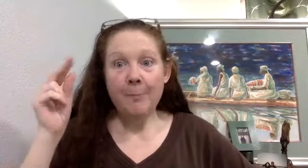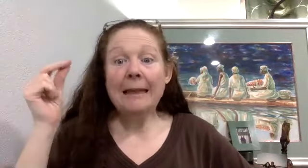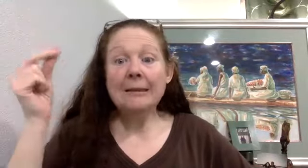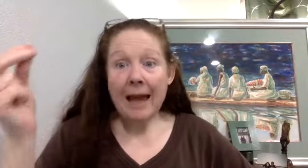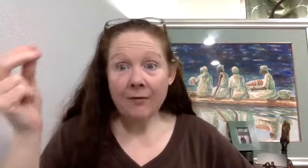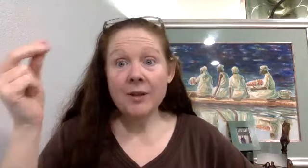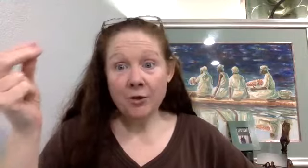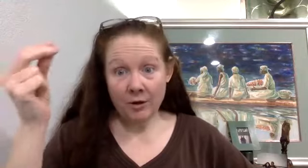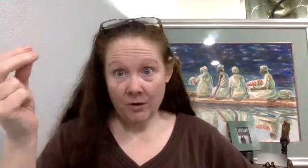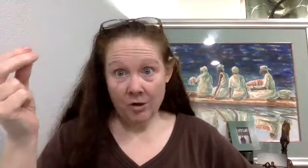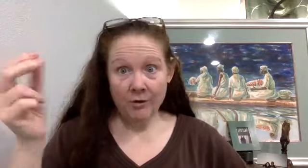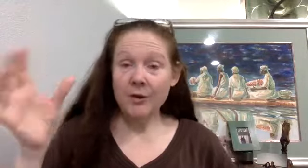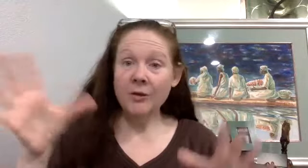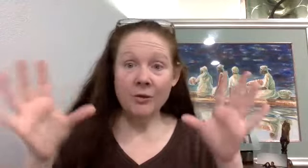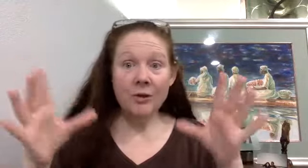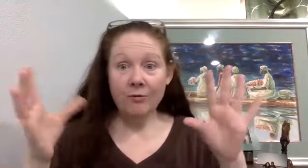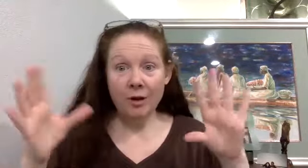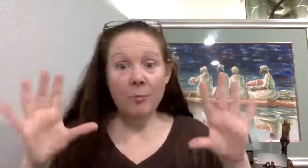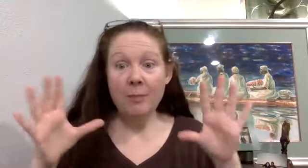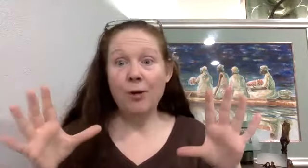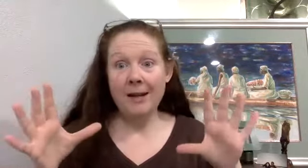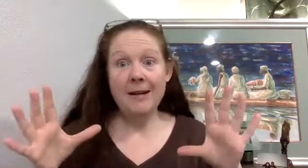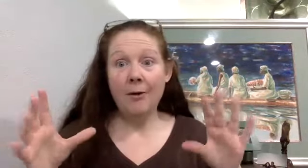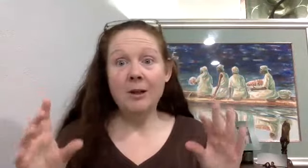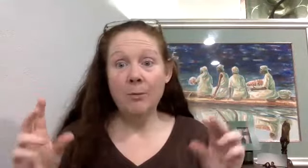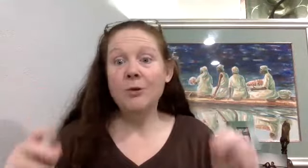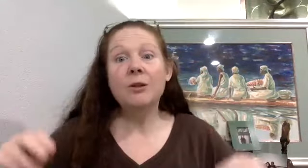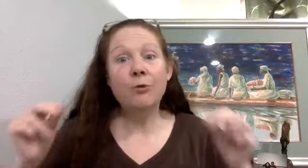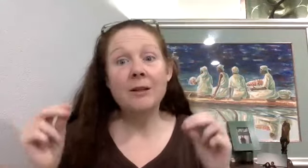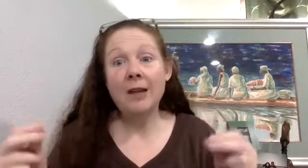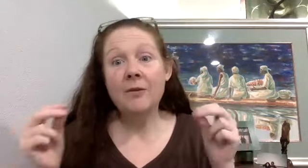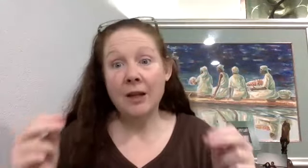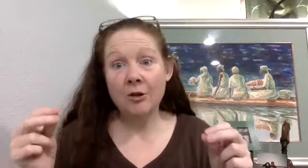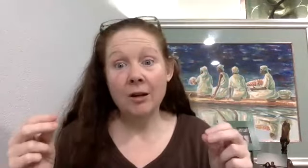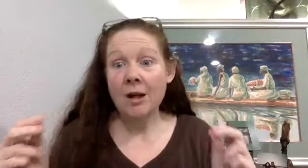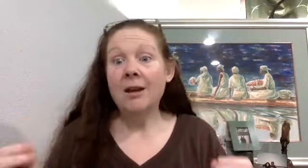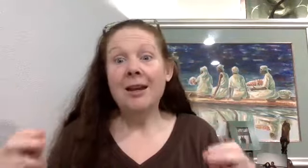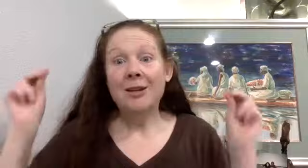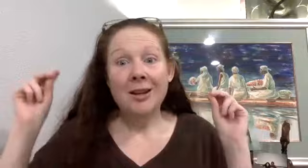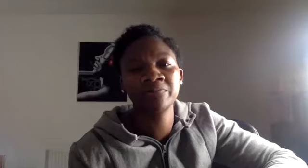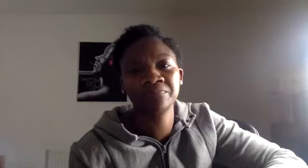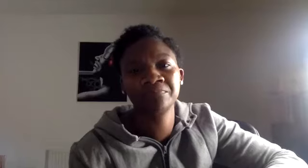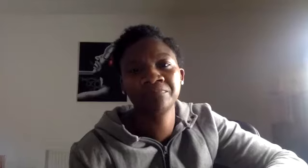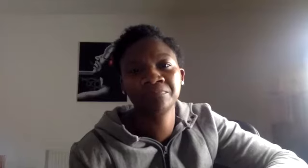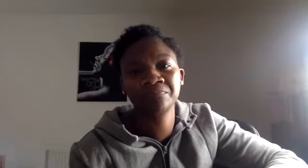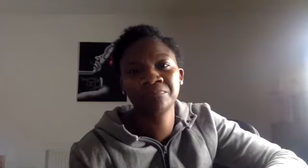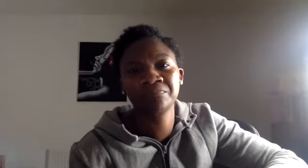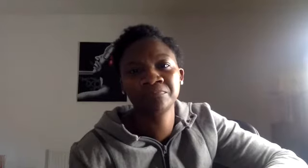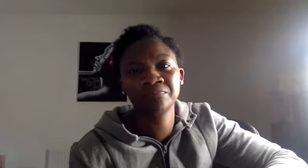make life-centric decisions. So this is sort of, you know, my brand now is to keep using the phrase life-centric. Right. Keep a human alive. Don't